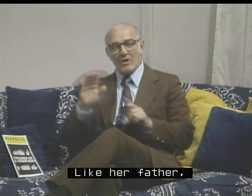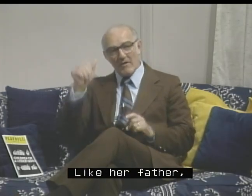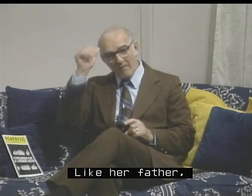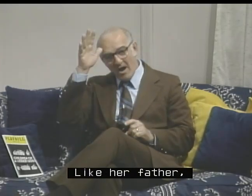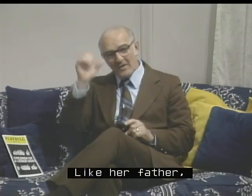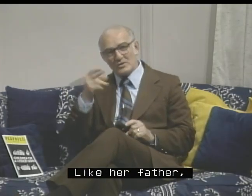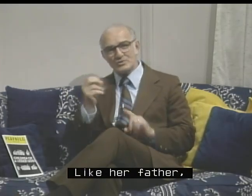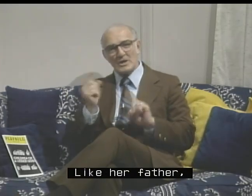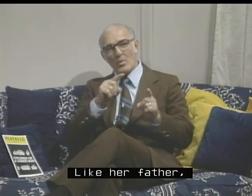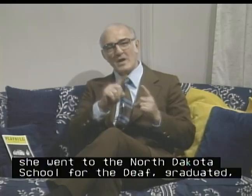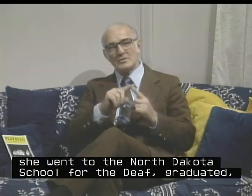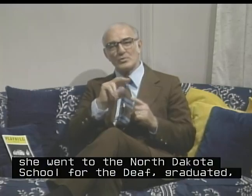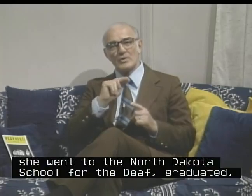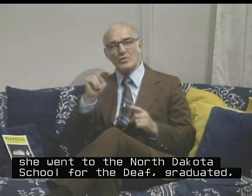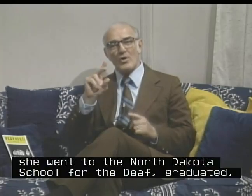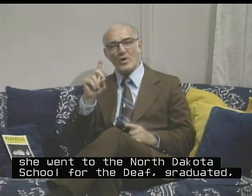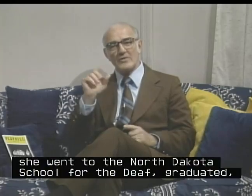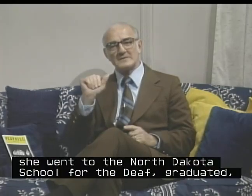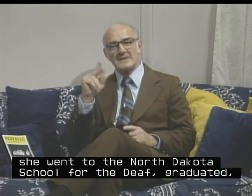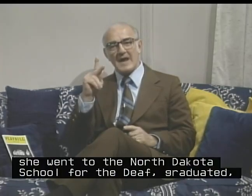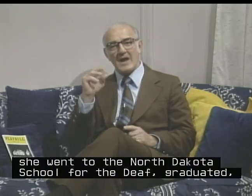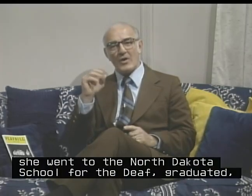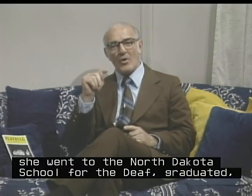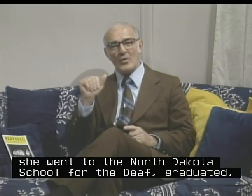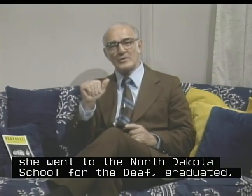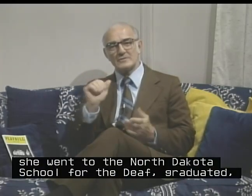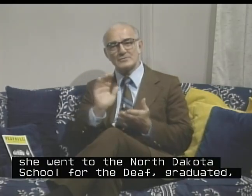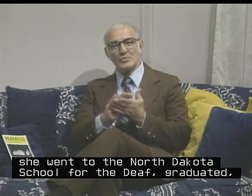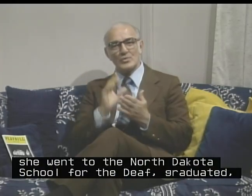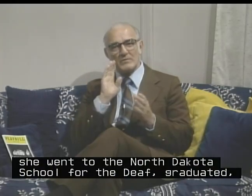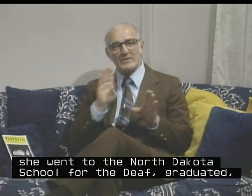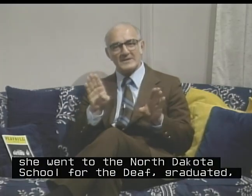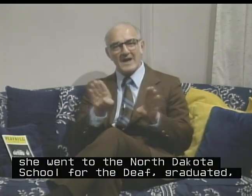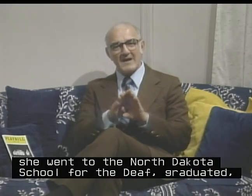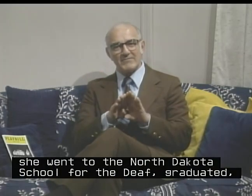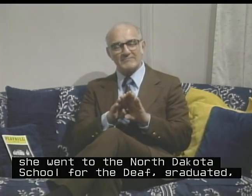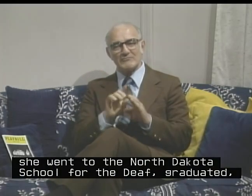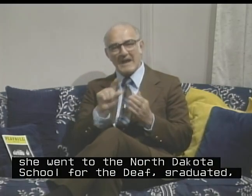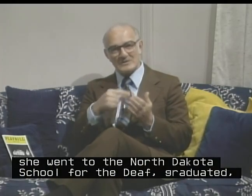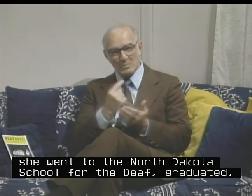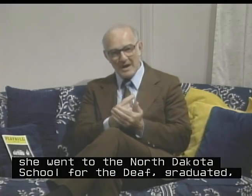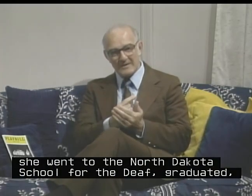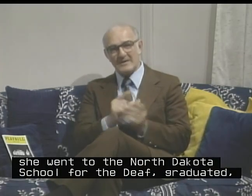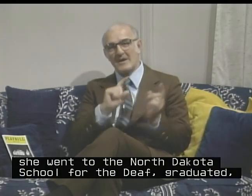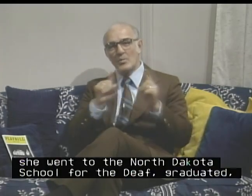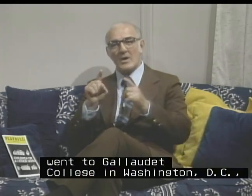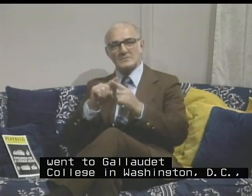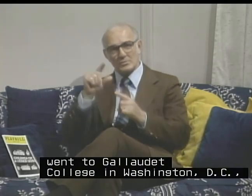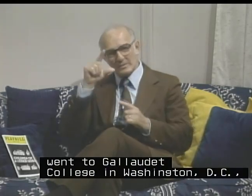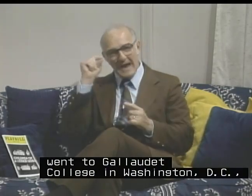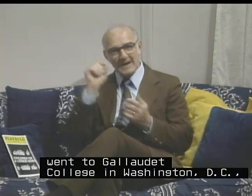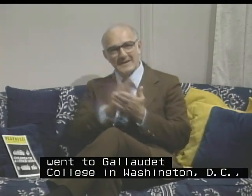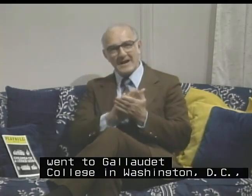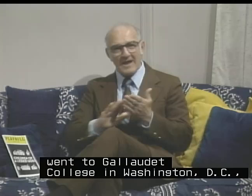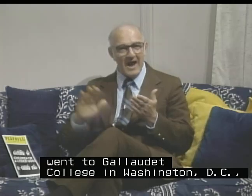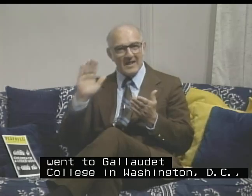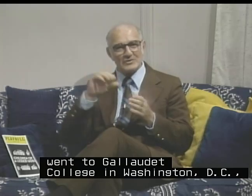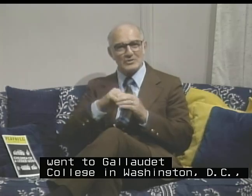her father, she went to the North Dakota School for the Deaf. Graduated, went to Gallaudet College in